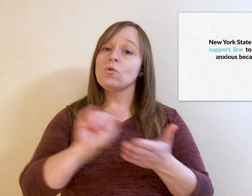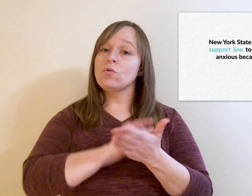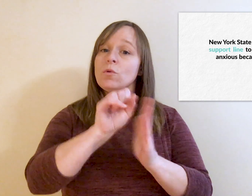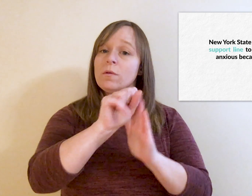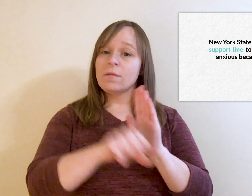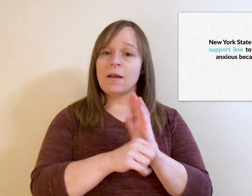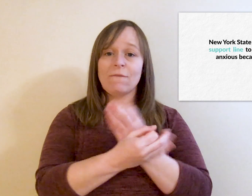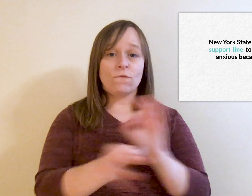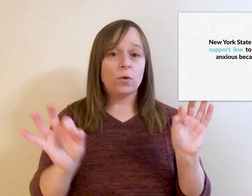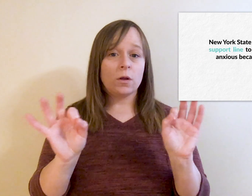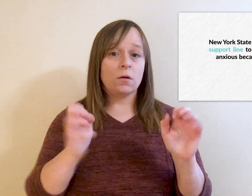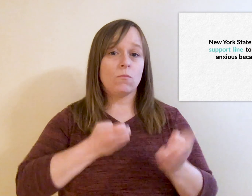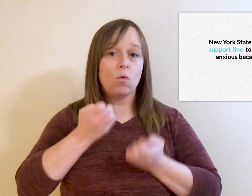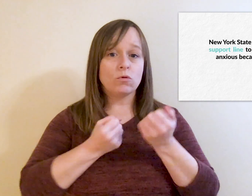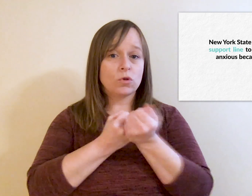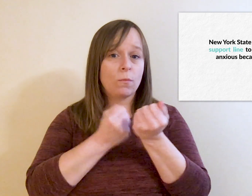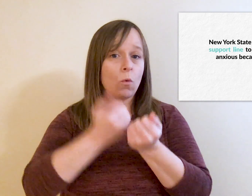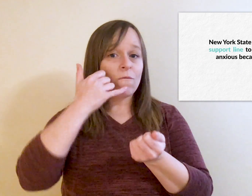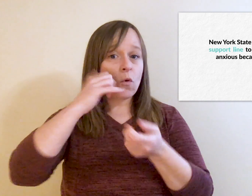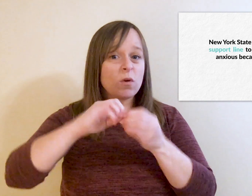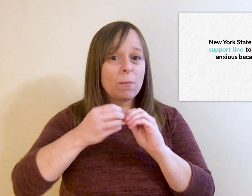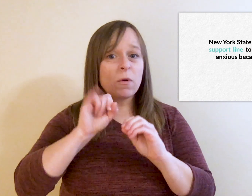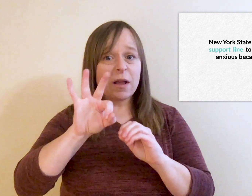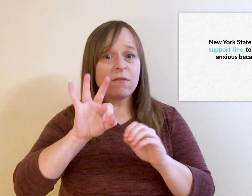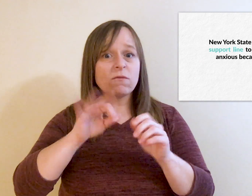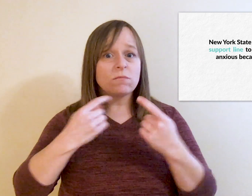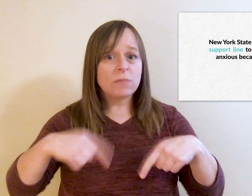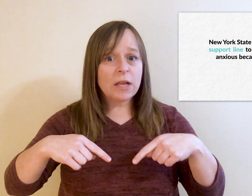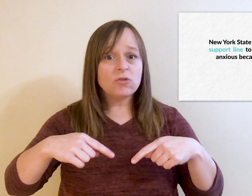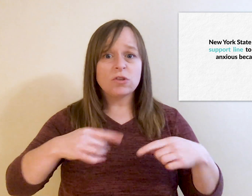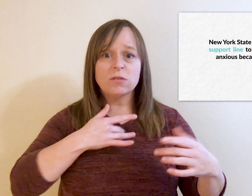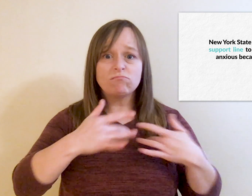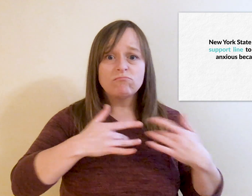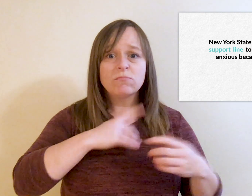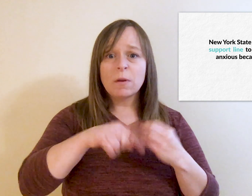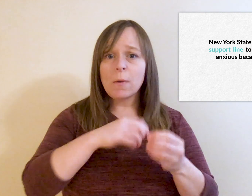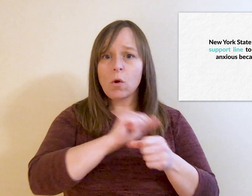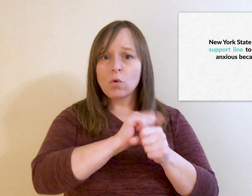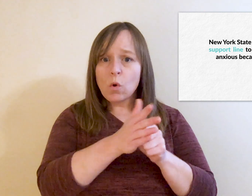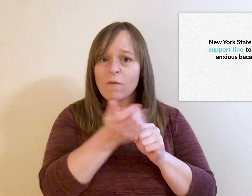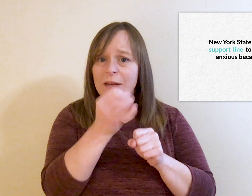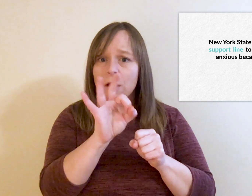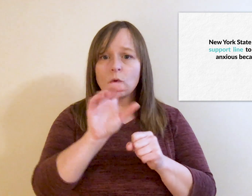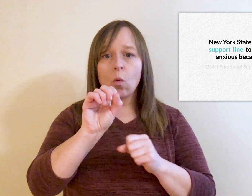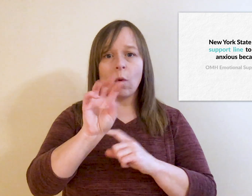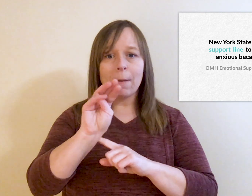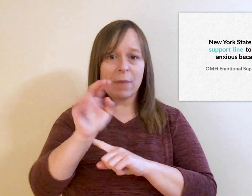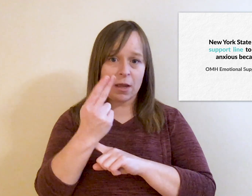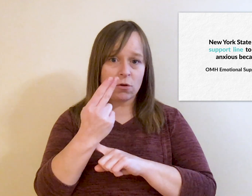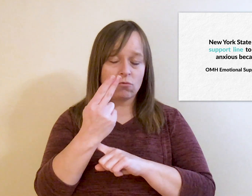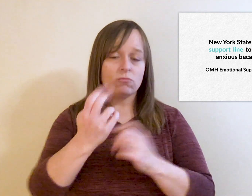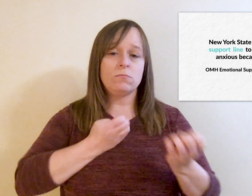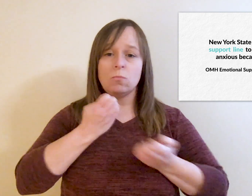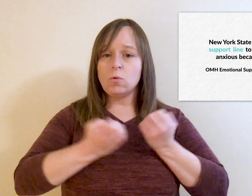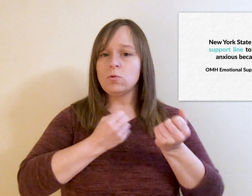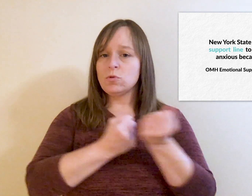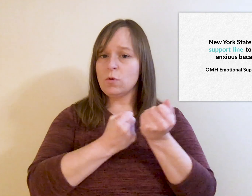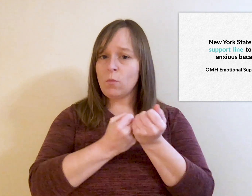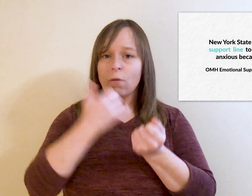emotional support line to help you if you are anxious because of COVID-19. OMH Emotional Support